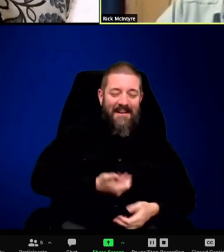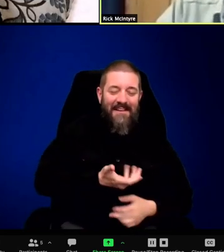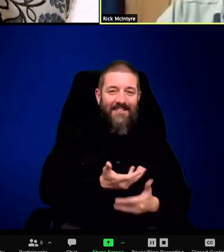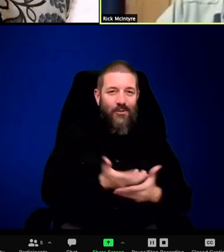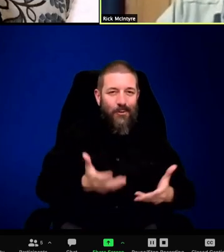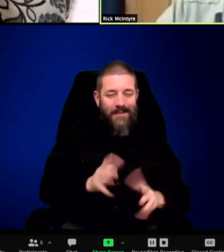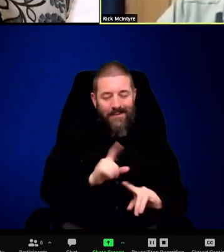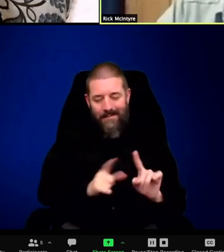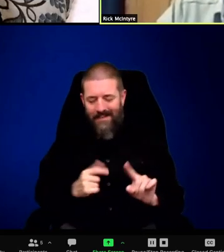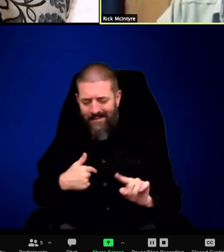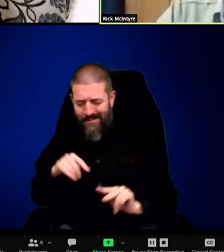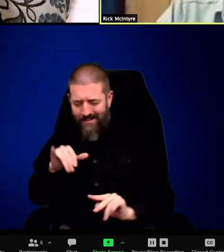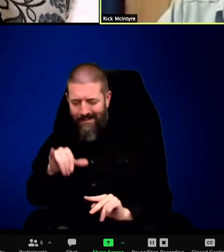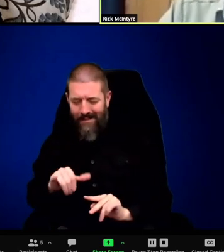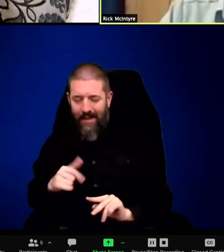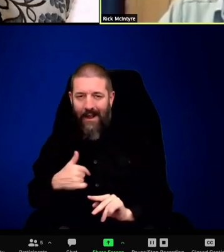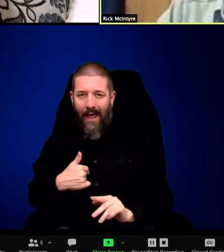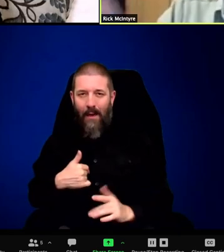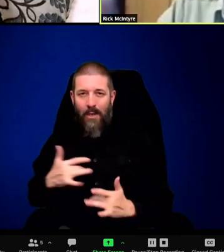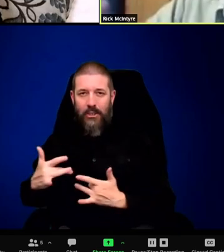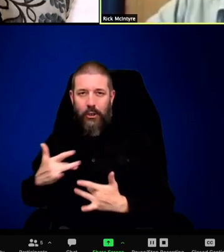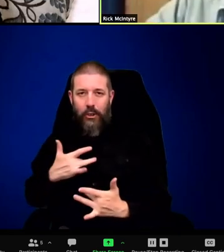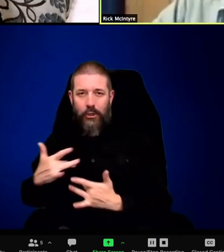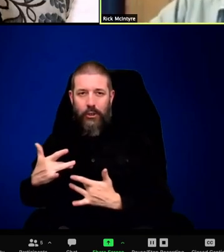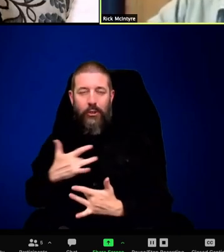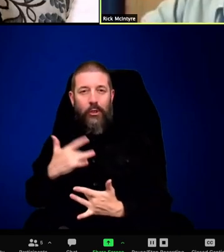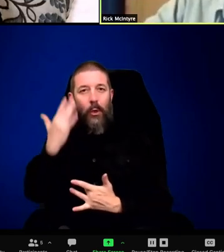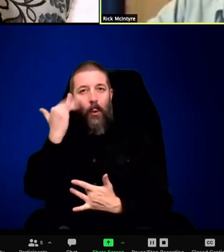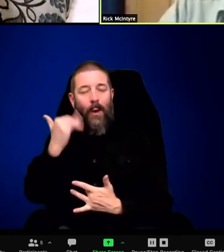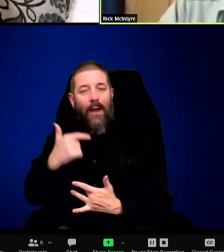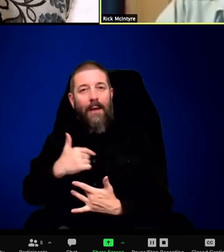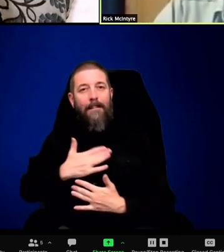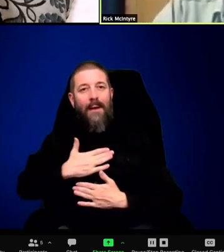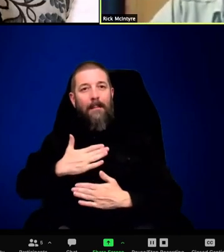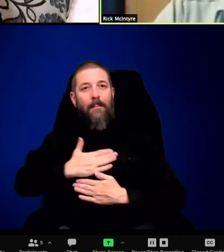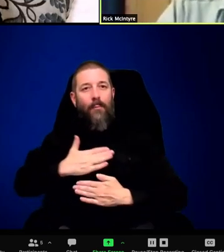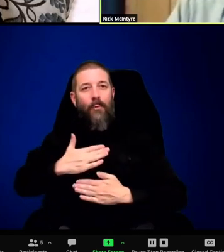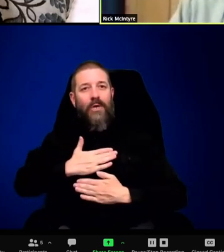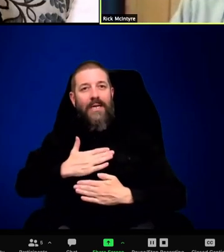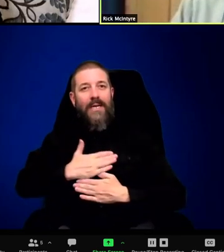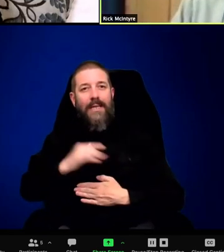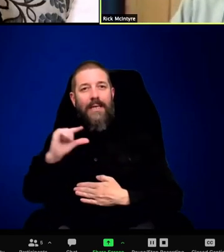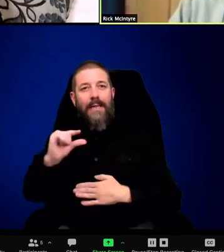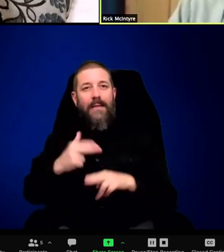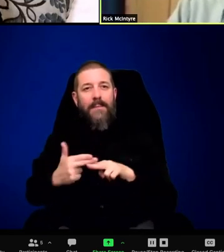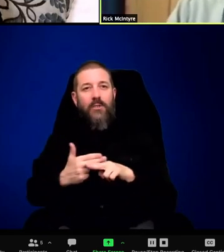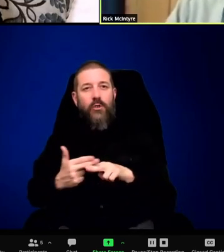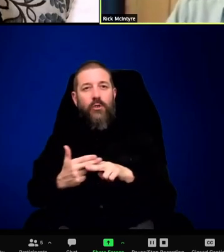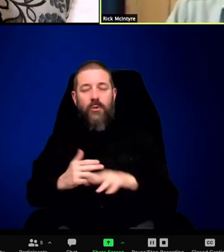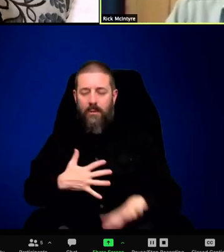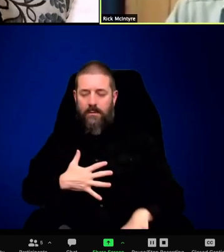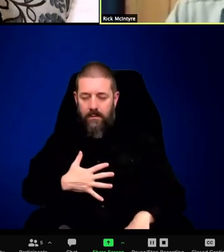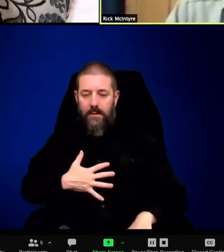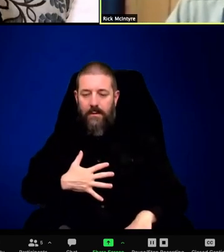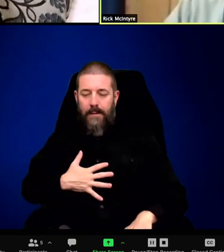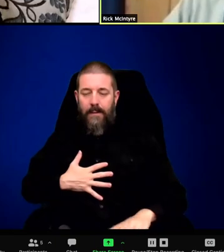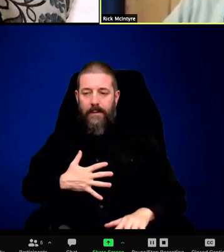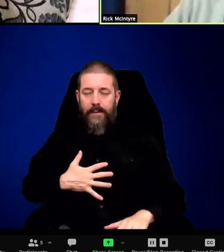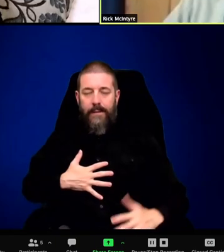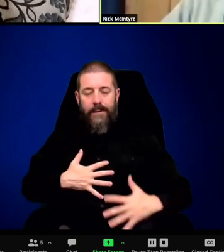And by that time, I was kind of thinking, this is going to end sometime, some way.